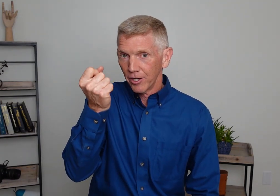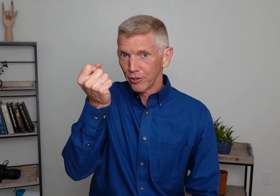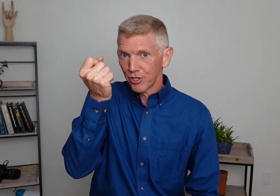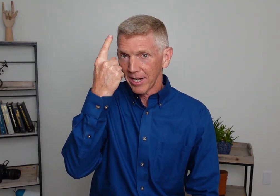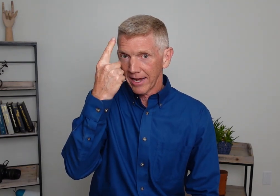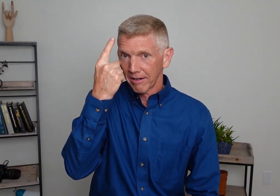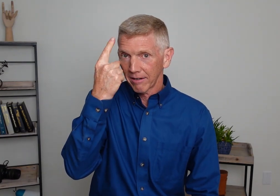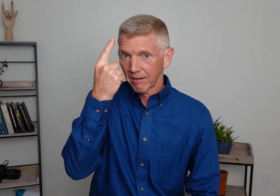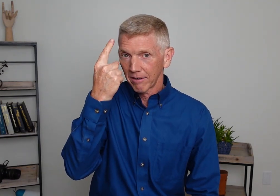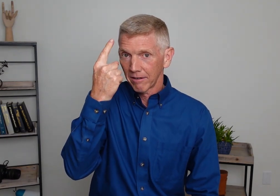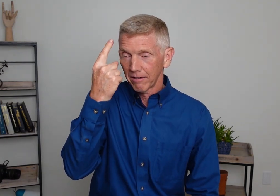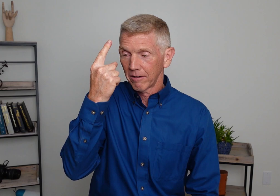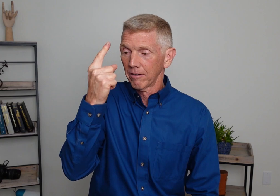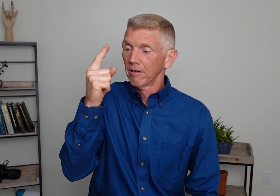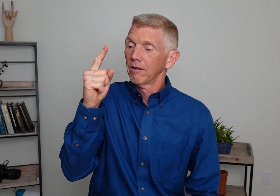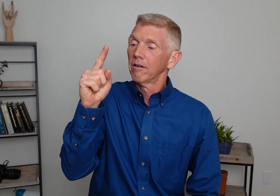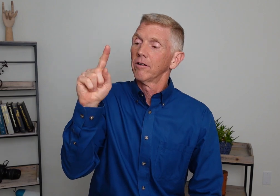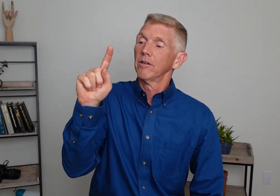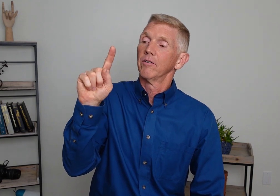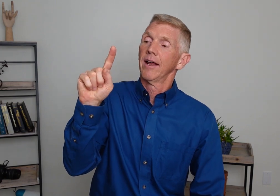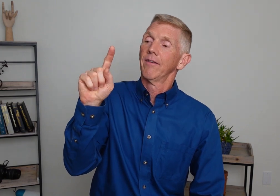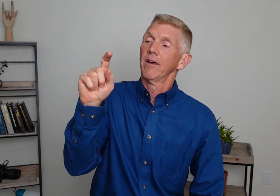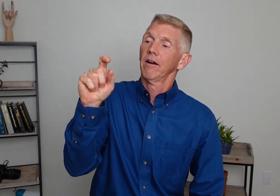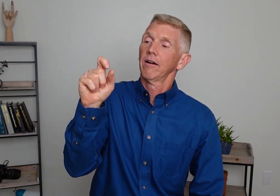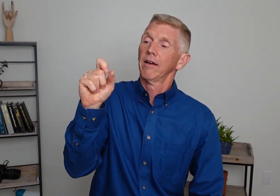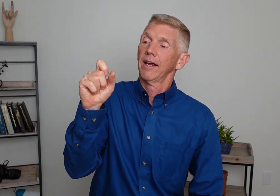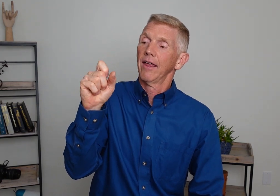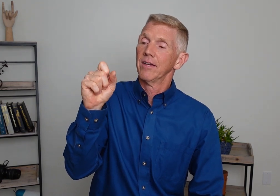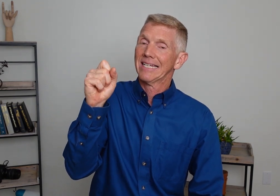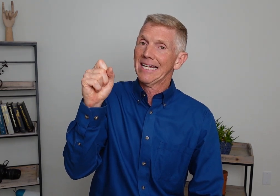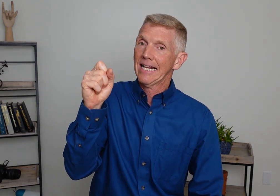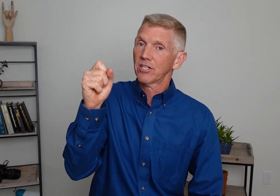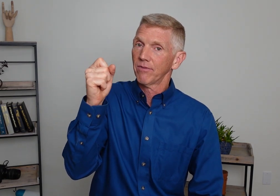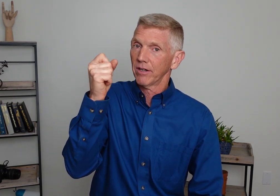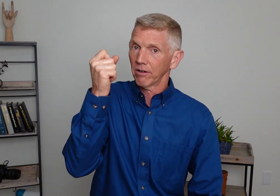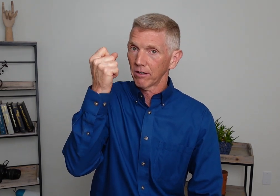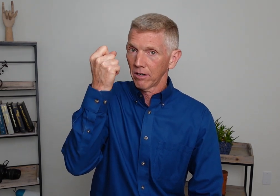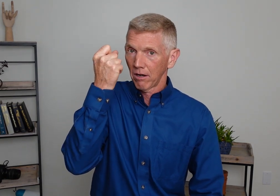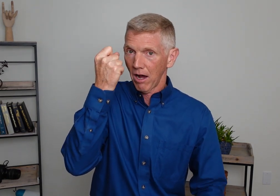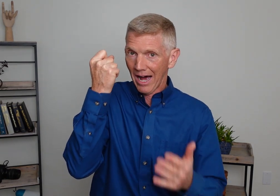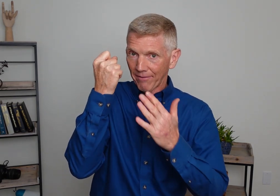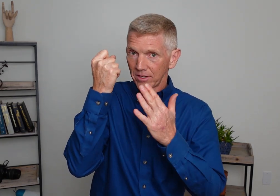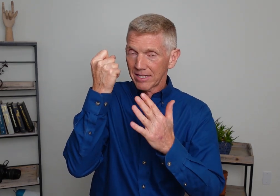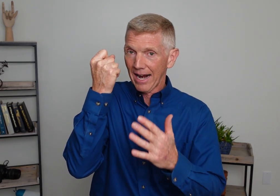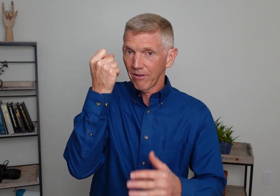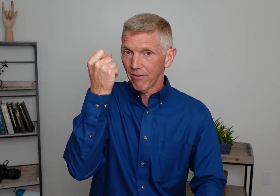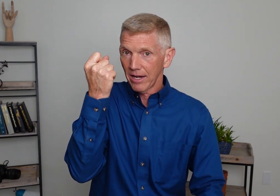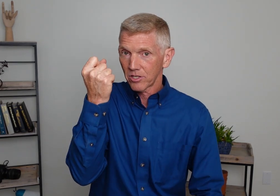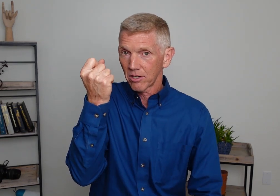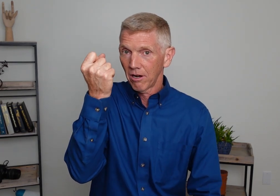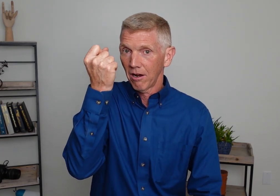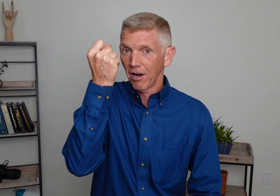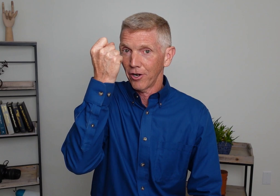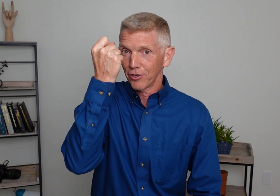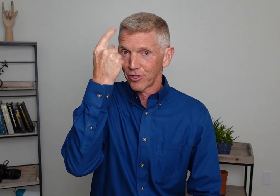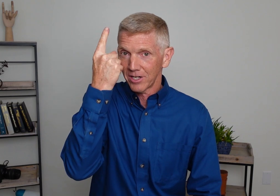Understand. The hand there and this index finger off the side of the face. Understand.